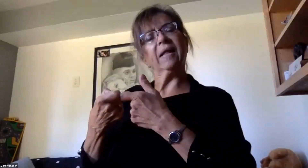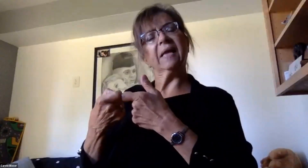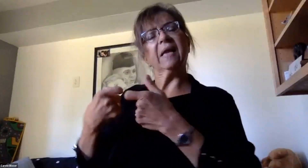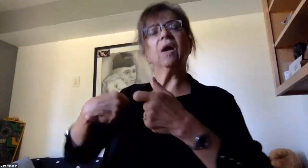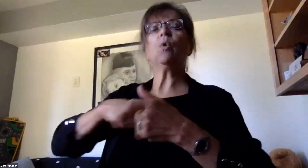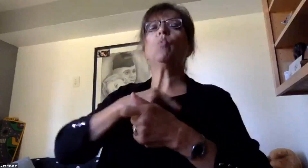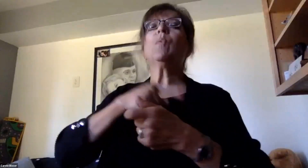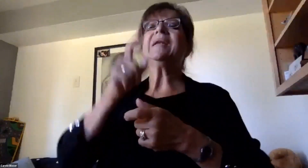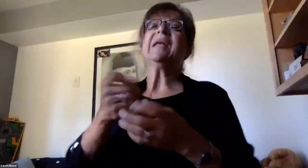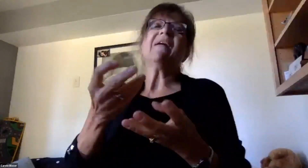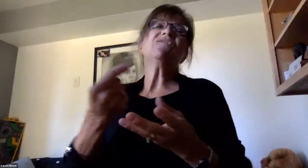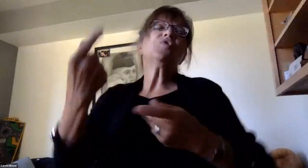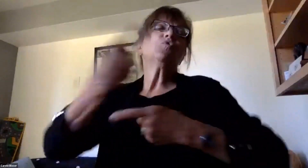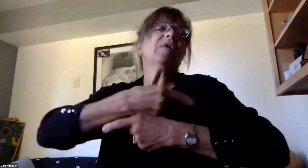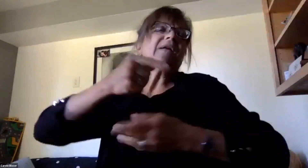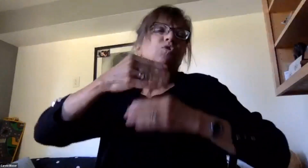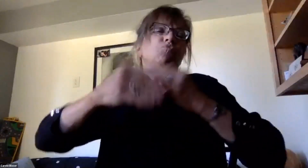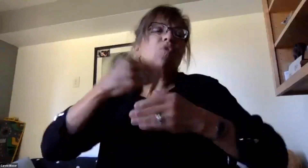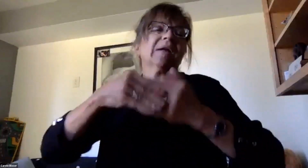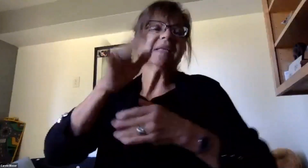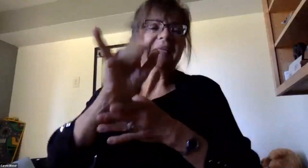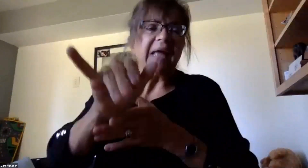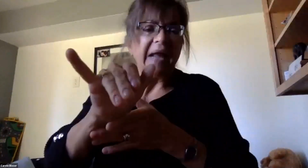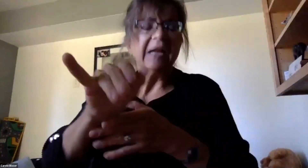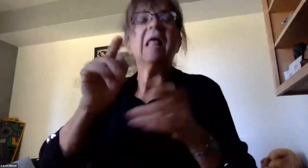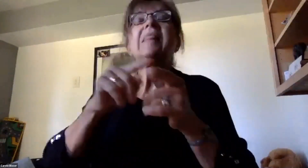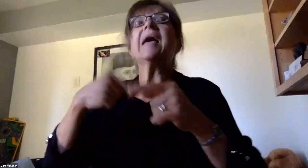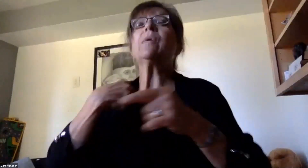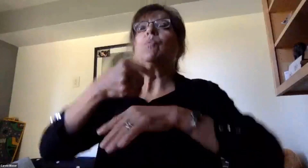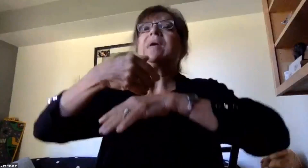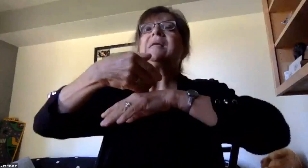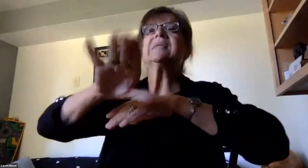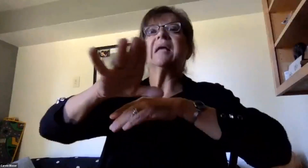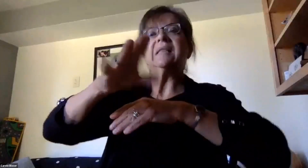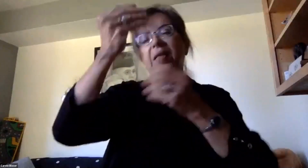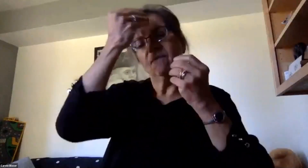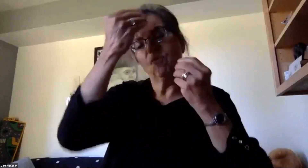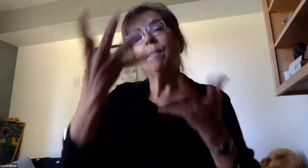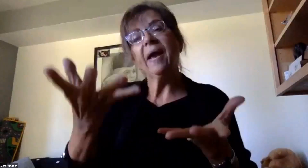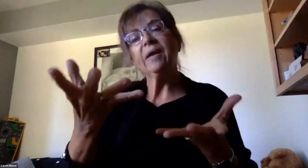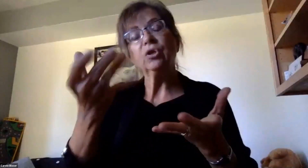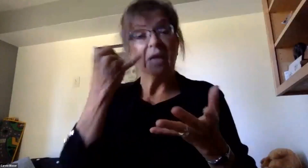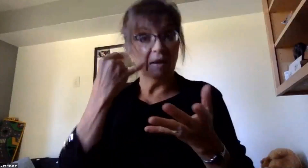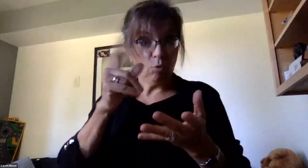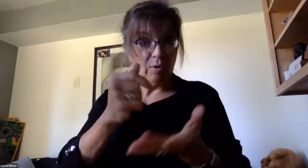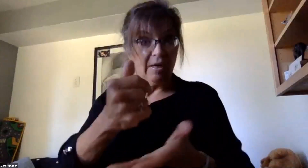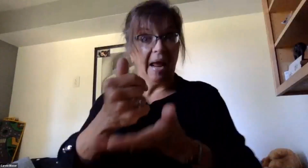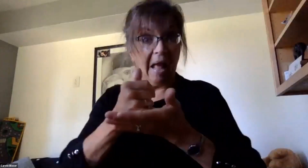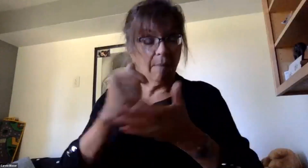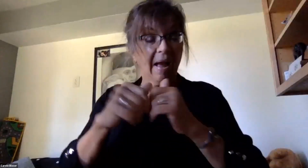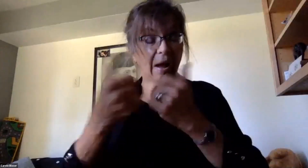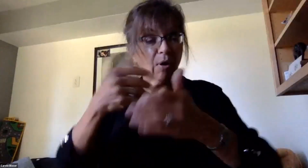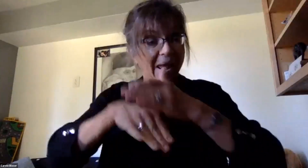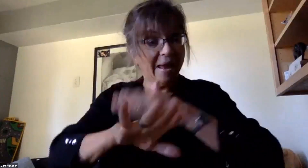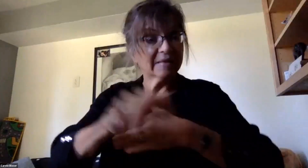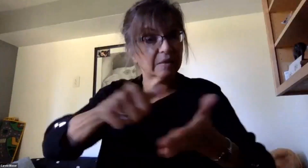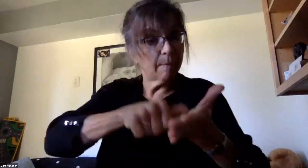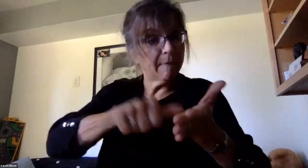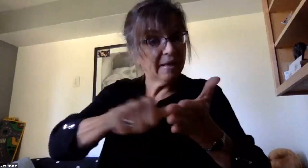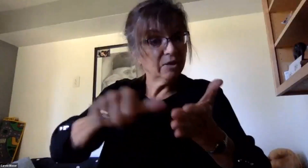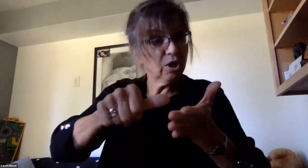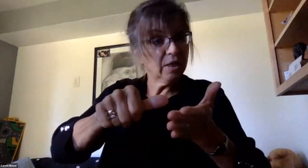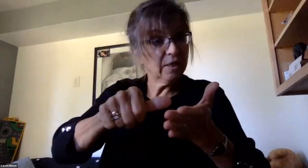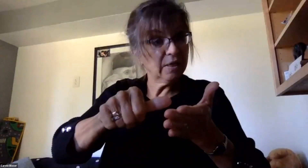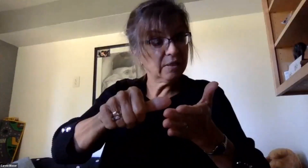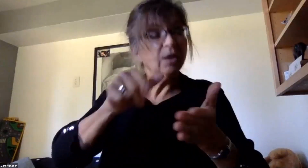needed a few days to process through that and then eventually we send out those notices. If you need any assistance with how to access these pages, tutorials